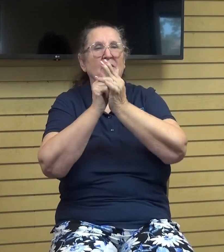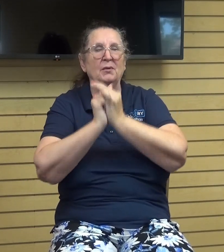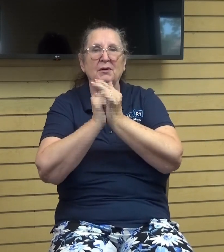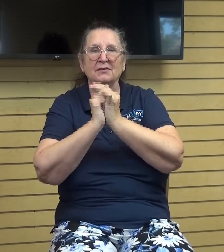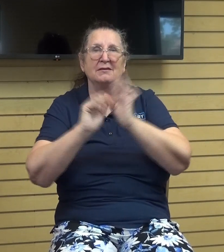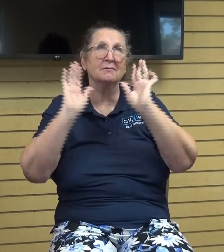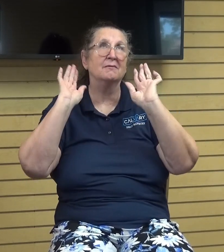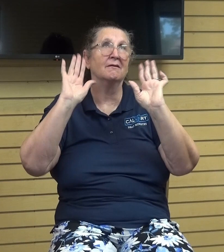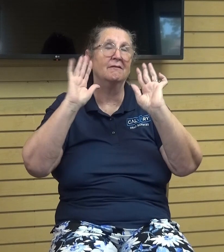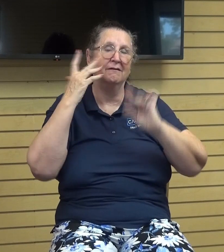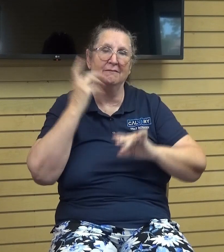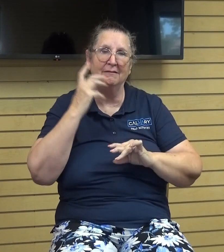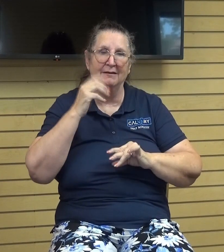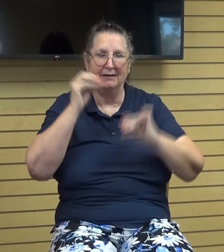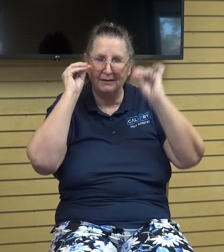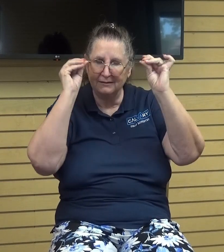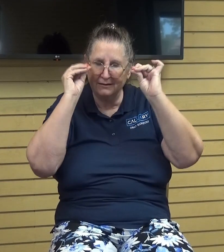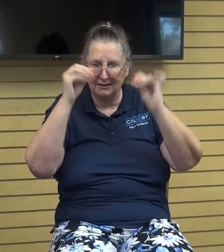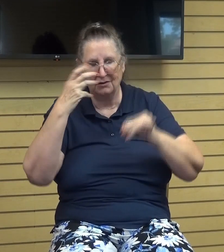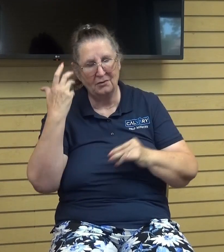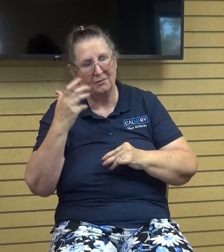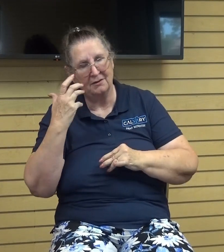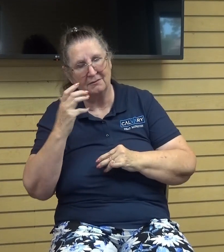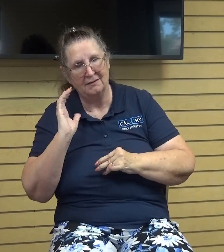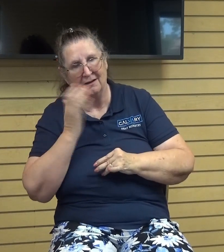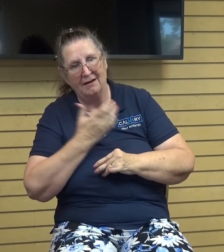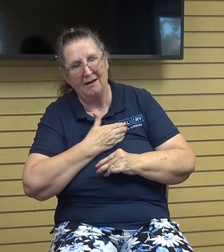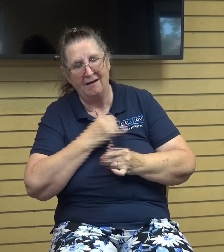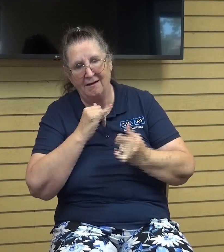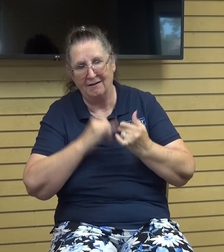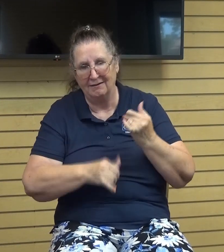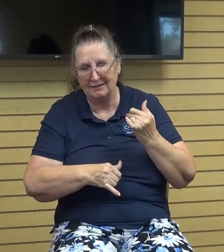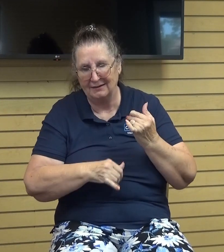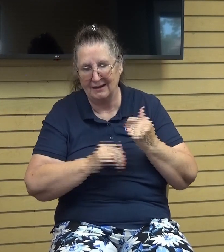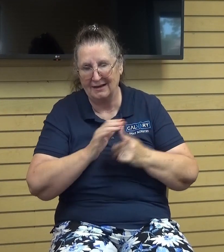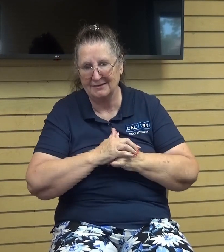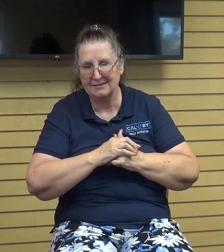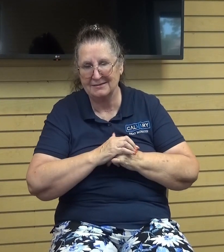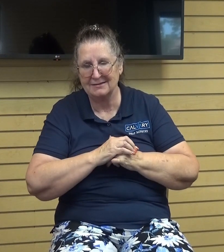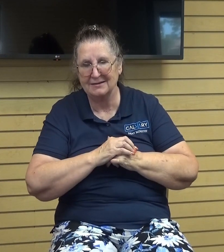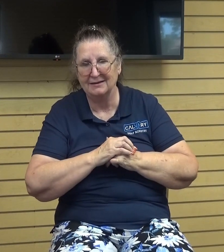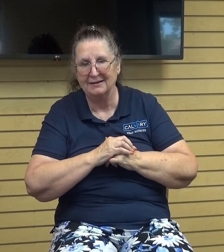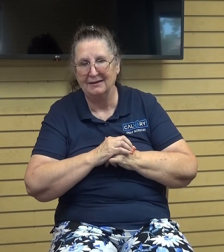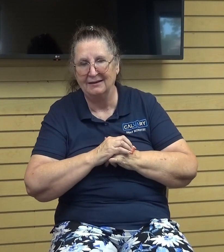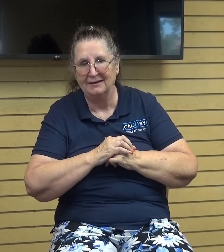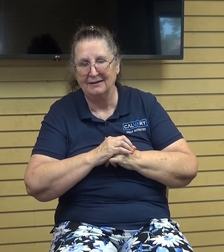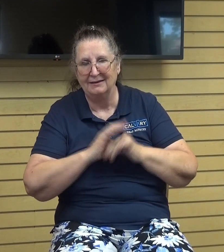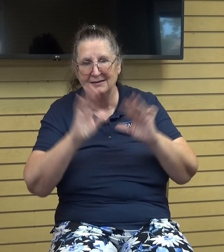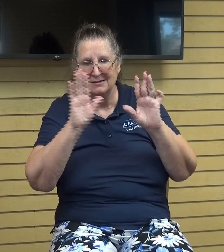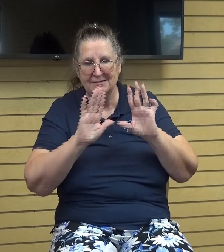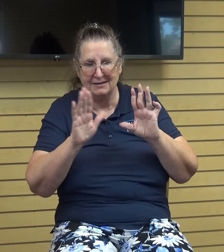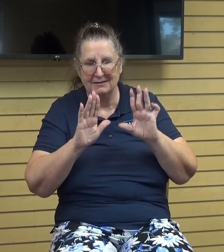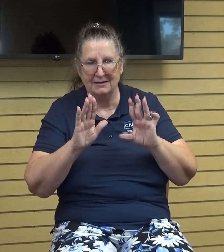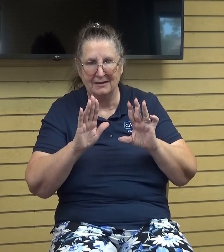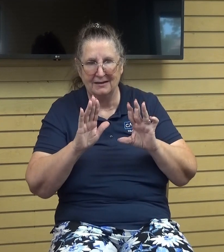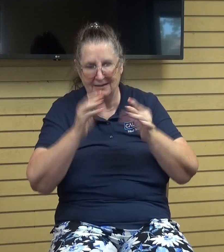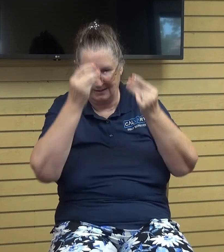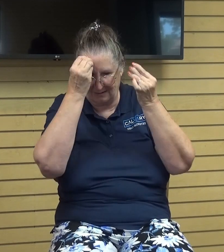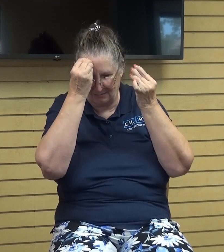the teaching was amazing and even our last um sunday message was about joy